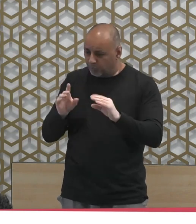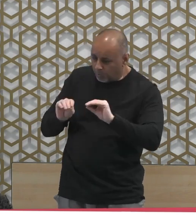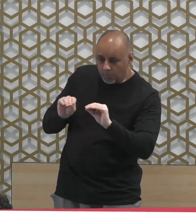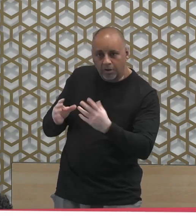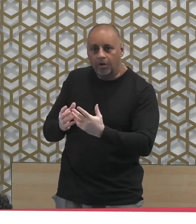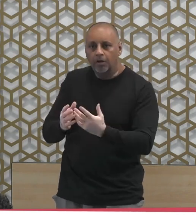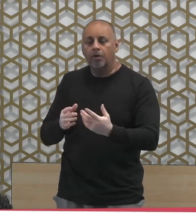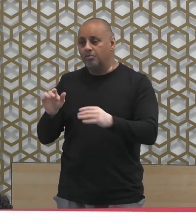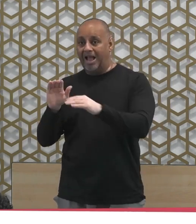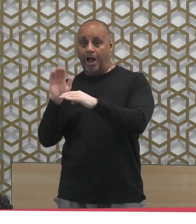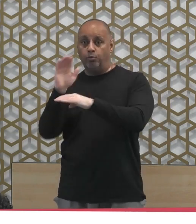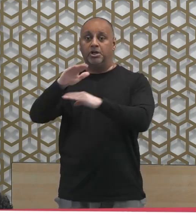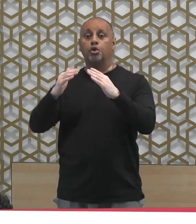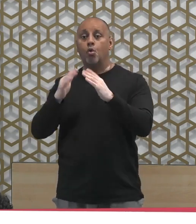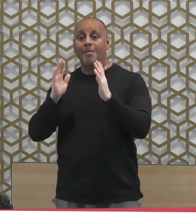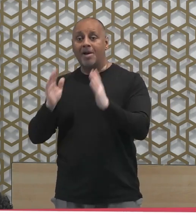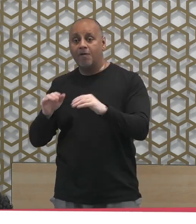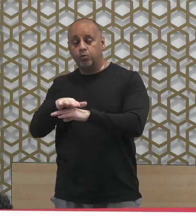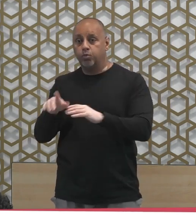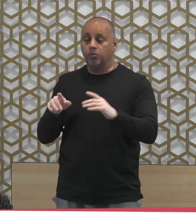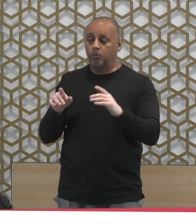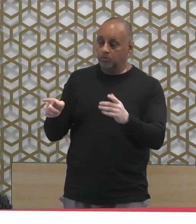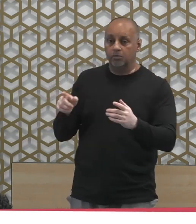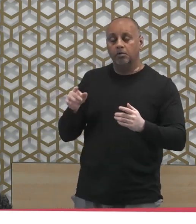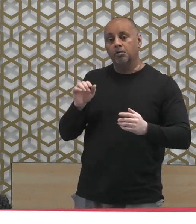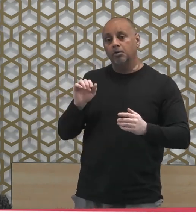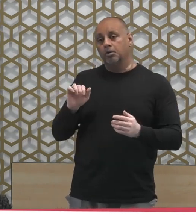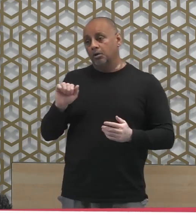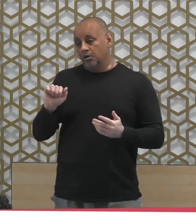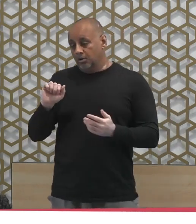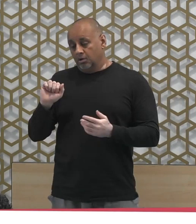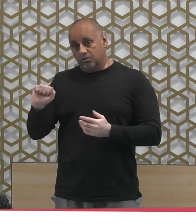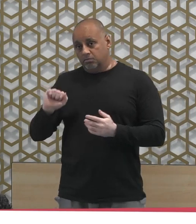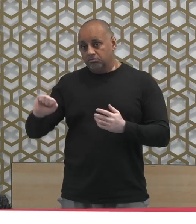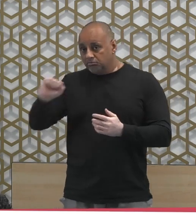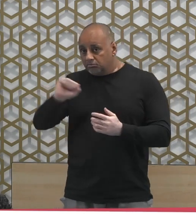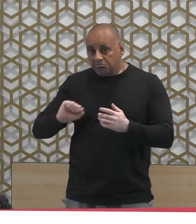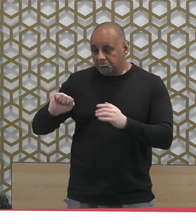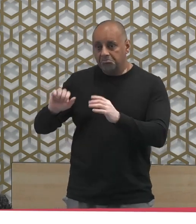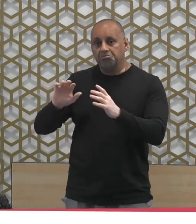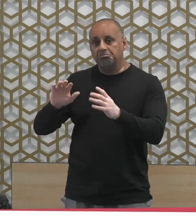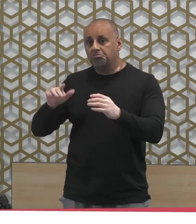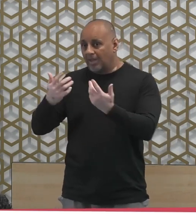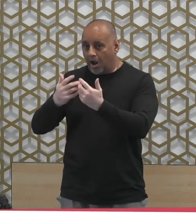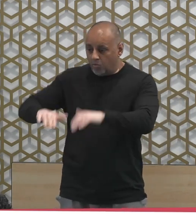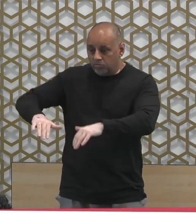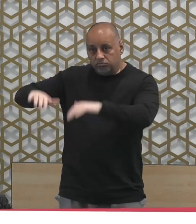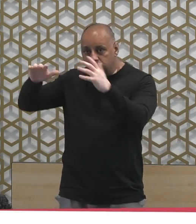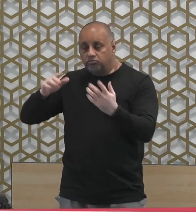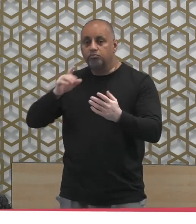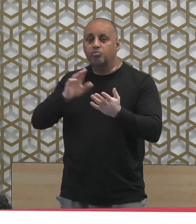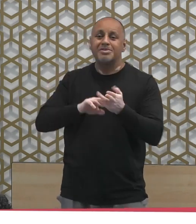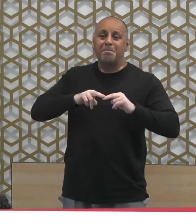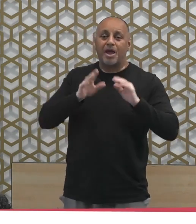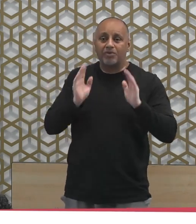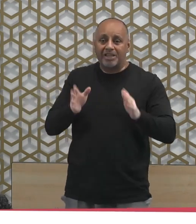be the primary, if you like, the primary essence of what is going to bring them up. The parent